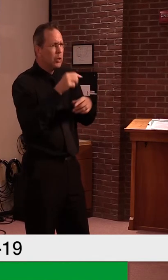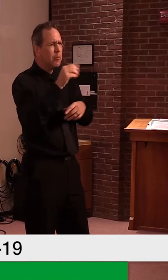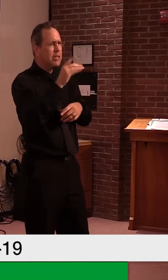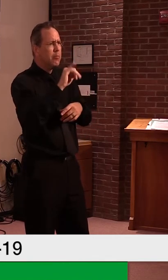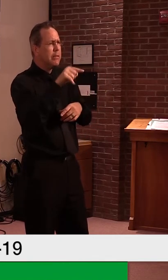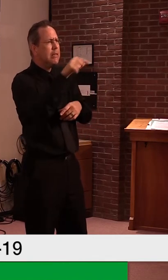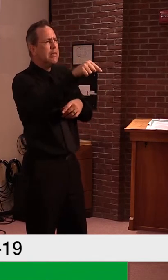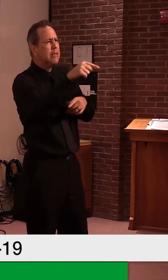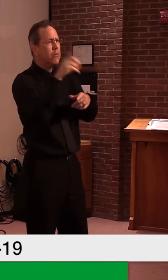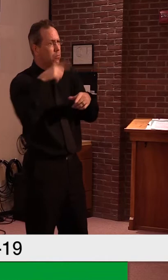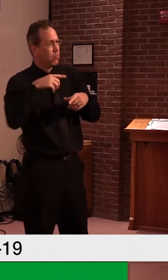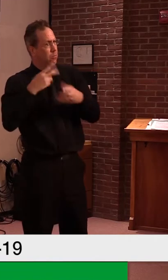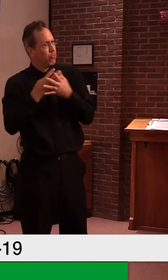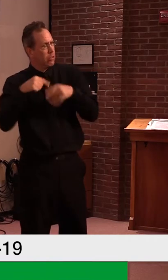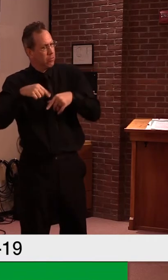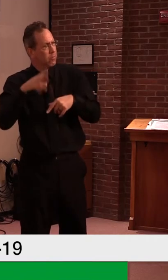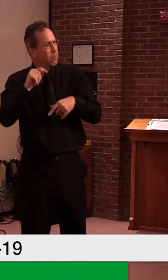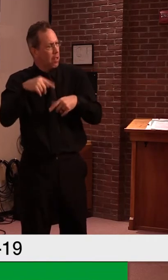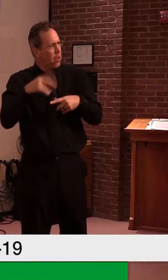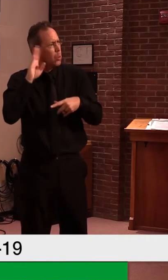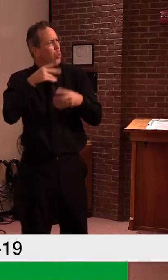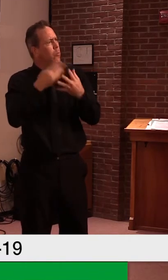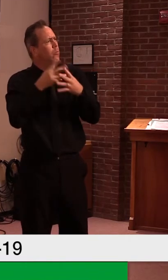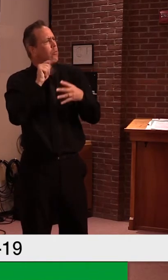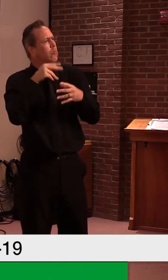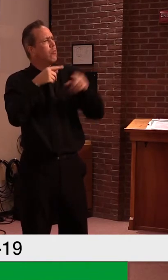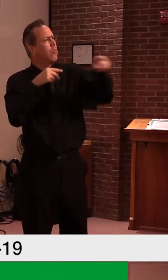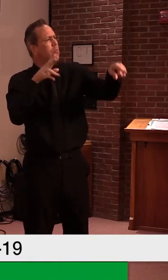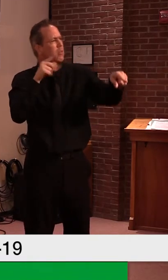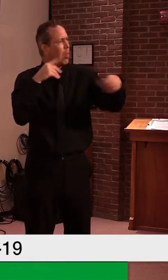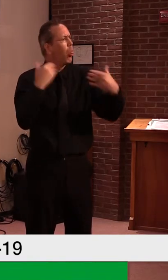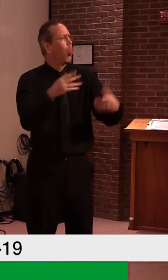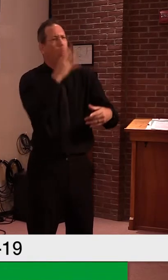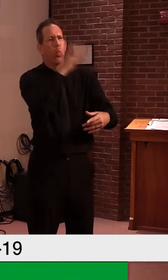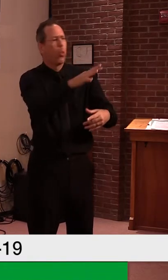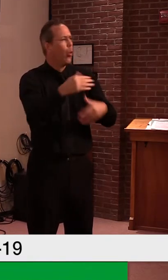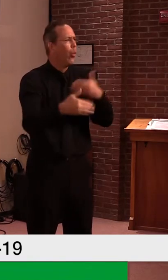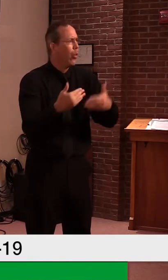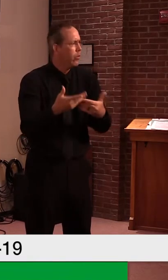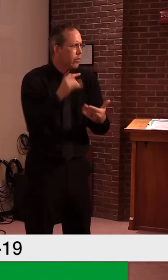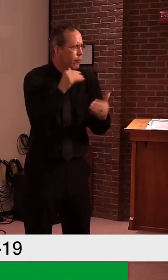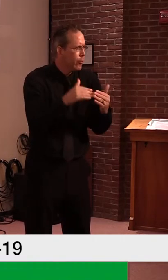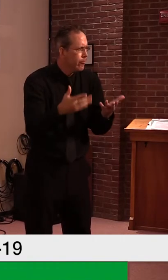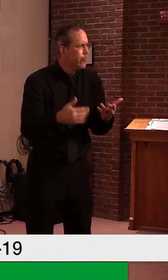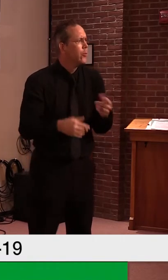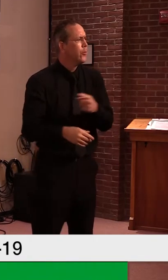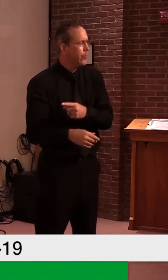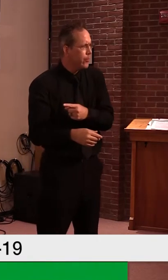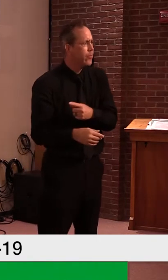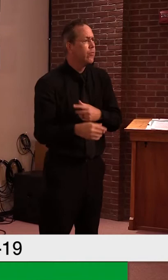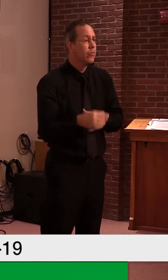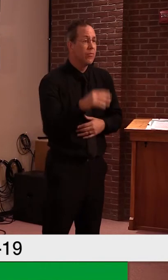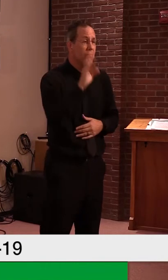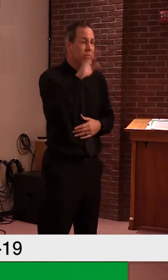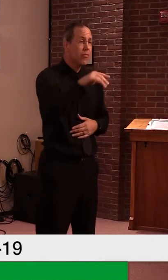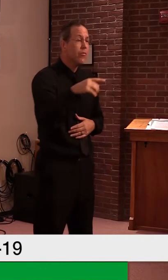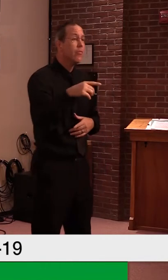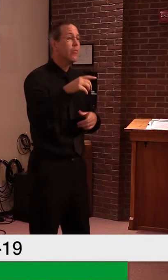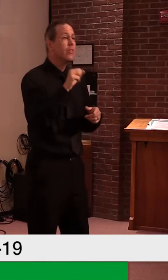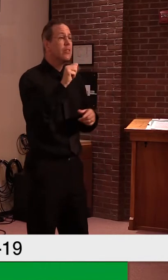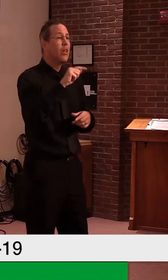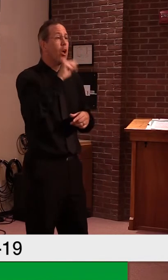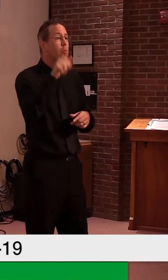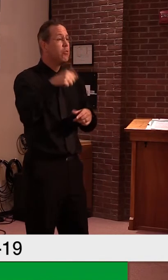after Northwest and went into a higher level of, uh, of, uh, testing